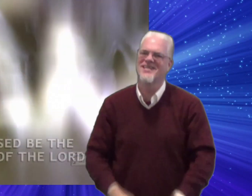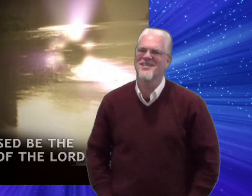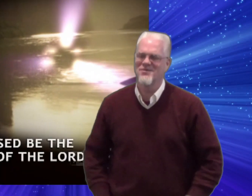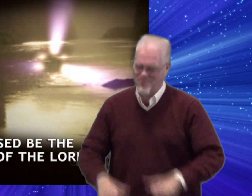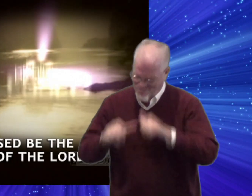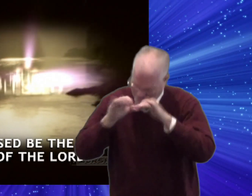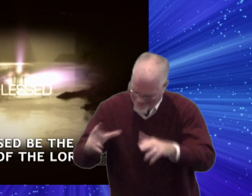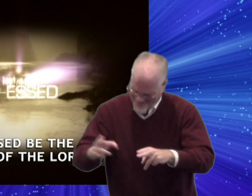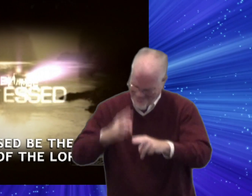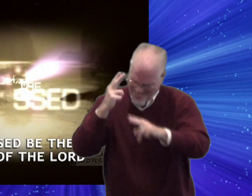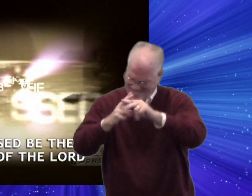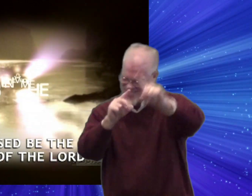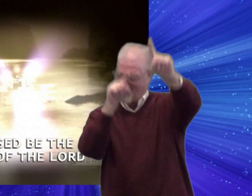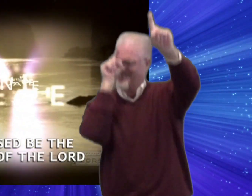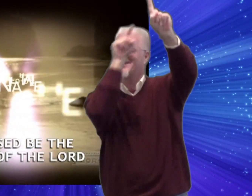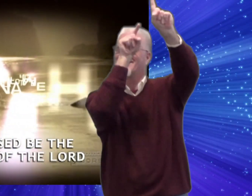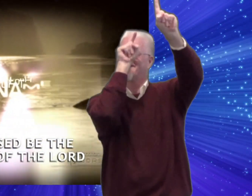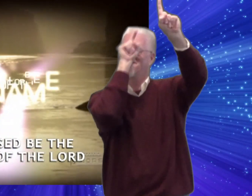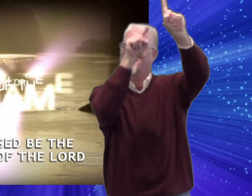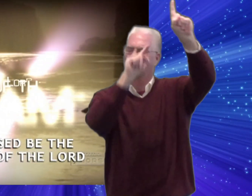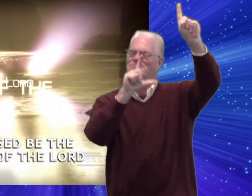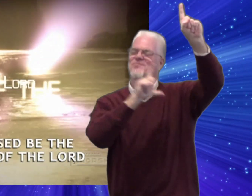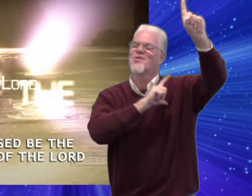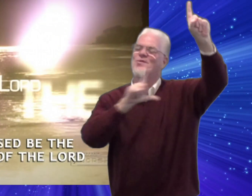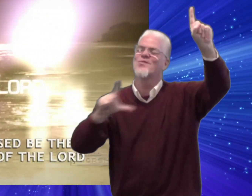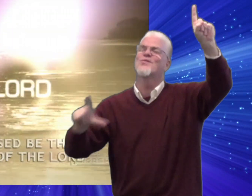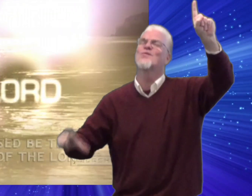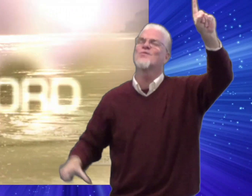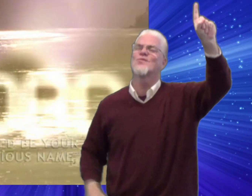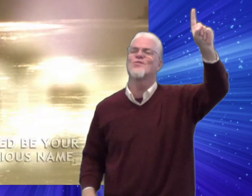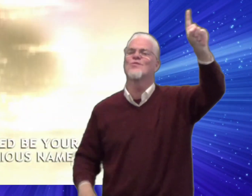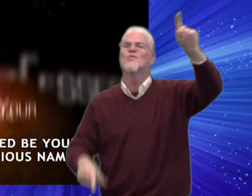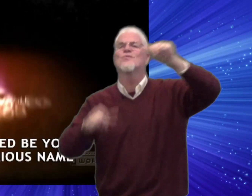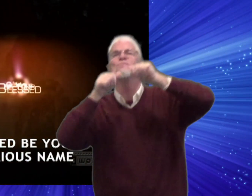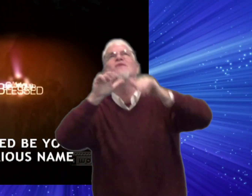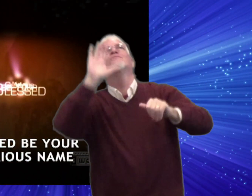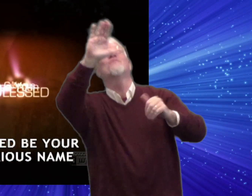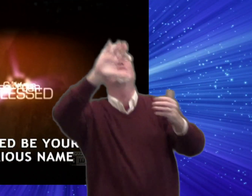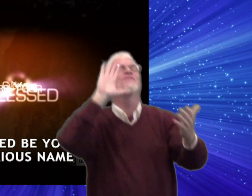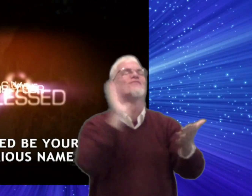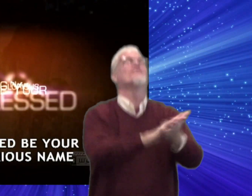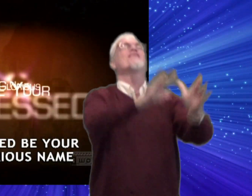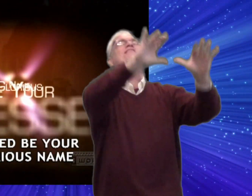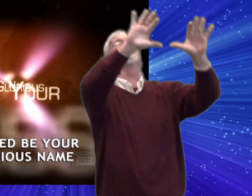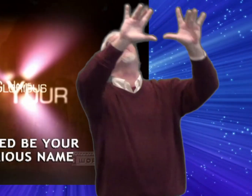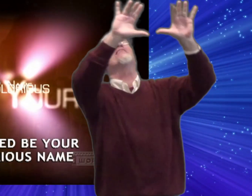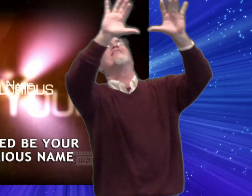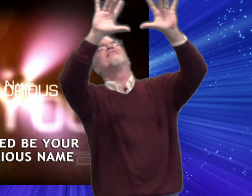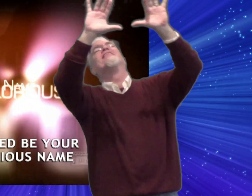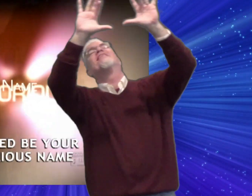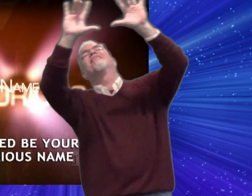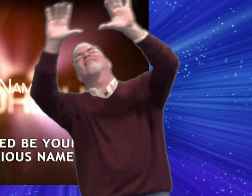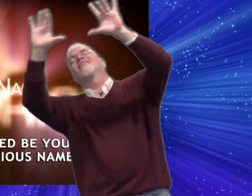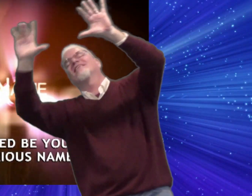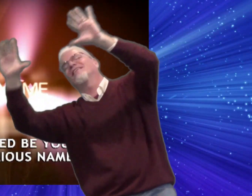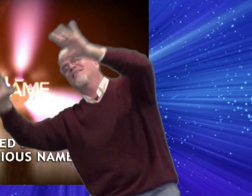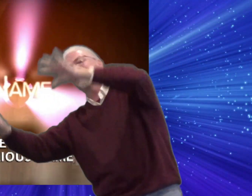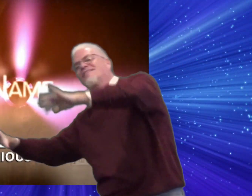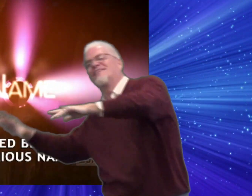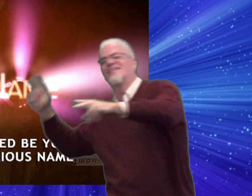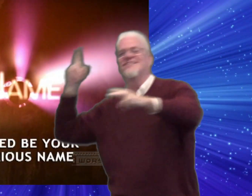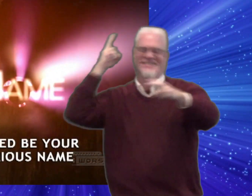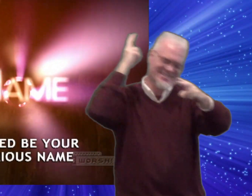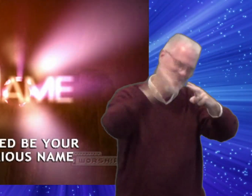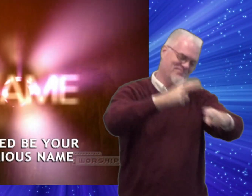Blessed be the name of the Lord Blessed be your glorious name